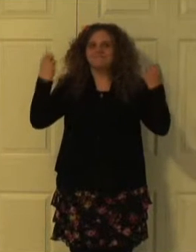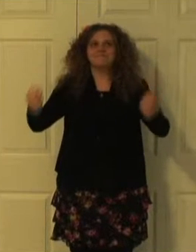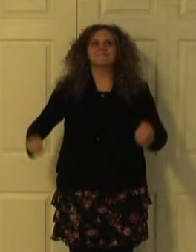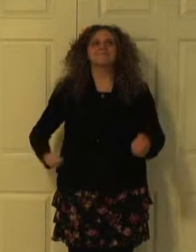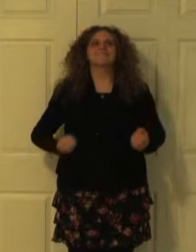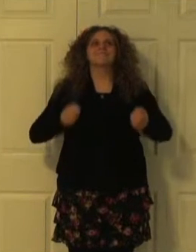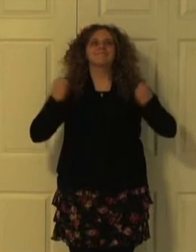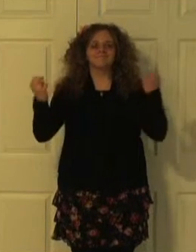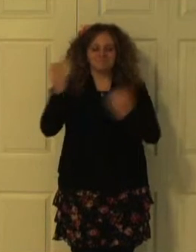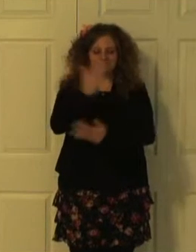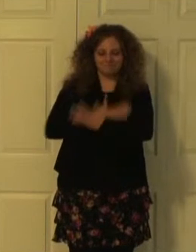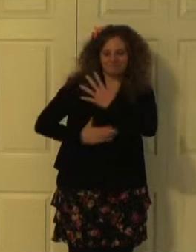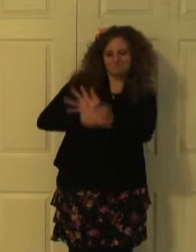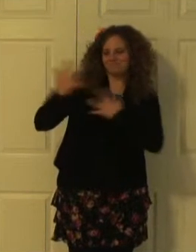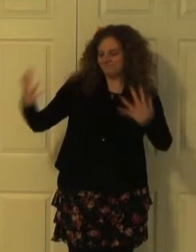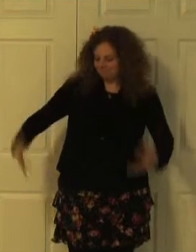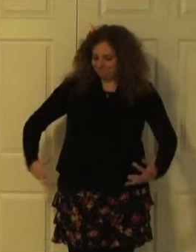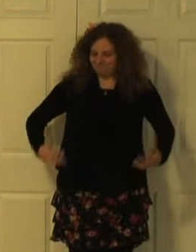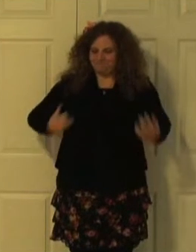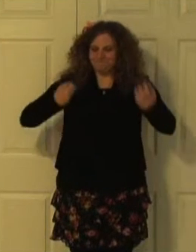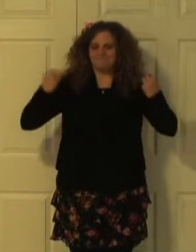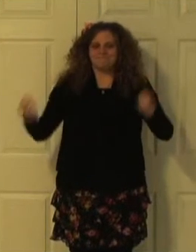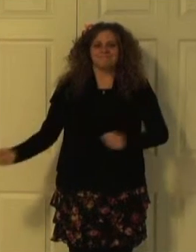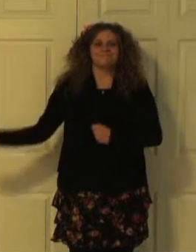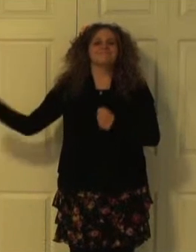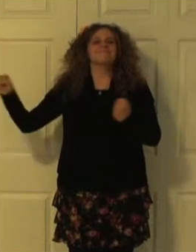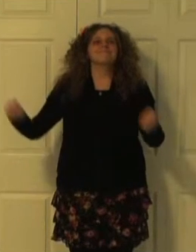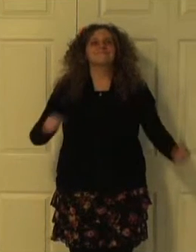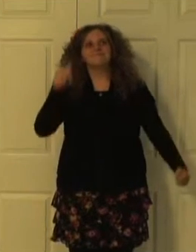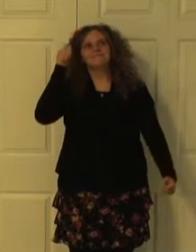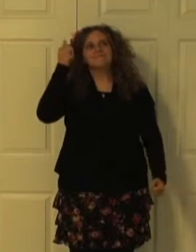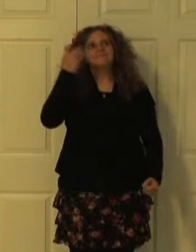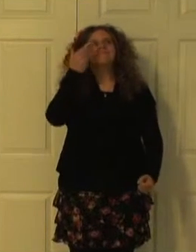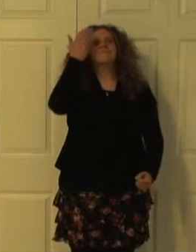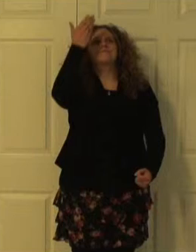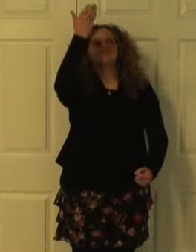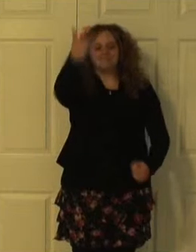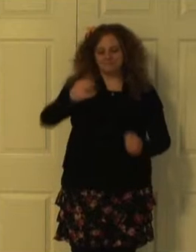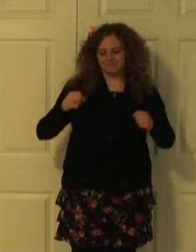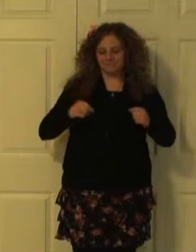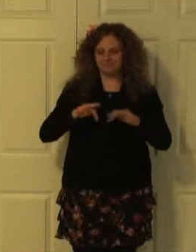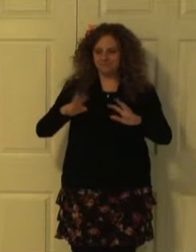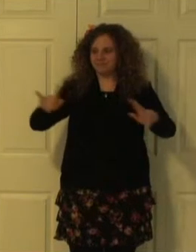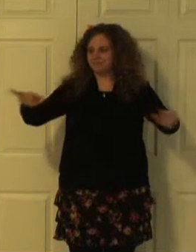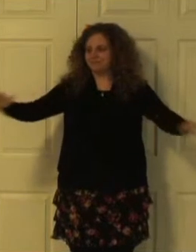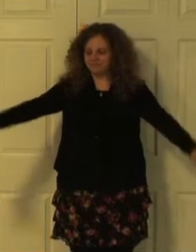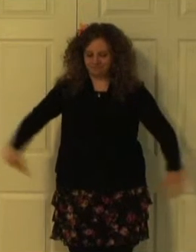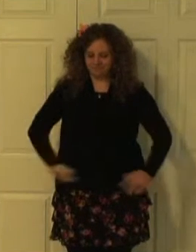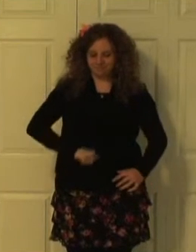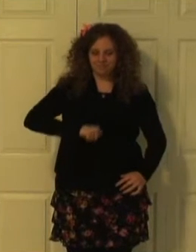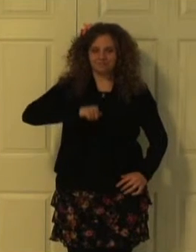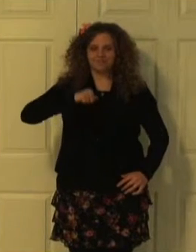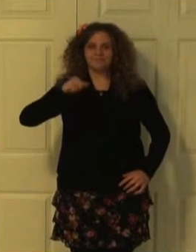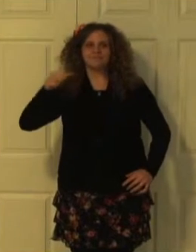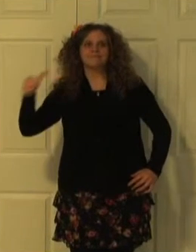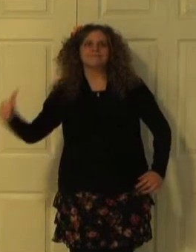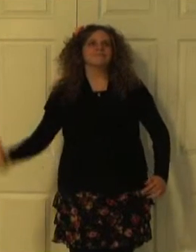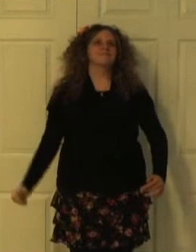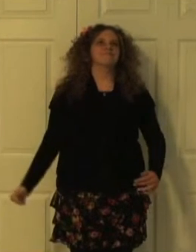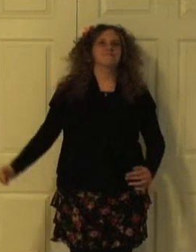arm outstretched strength. He has scattered the proud. And brought down all faith